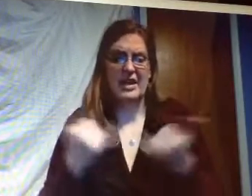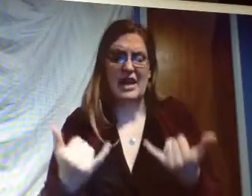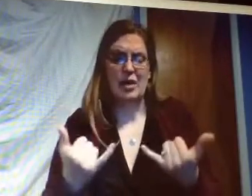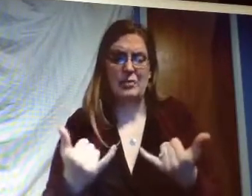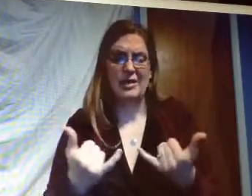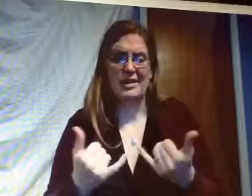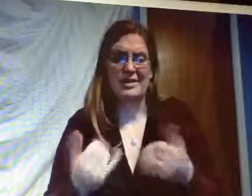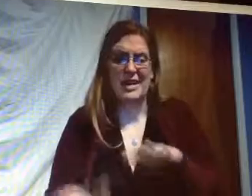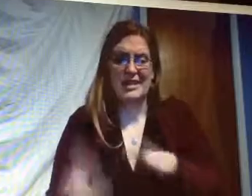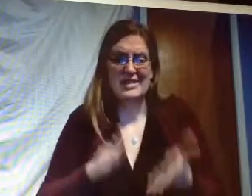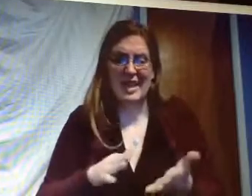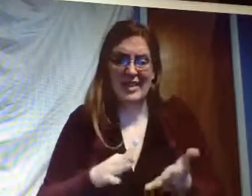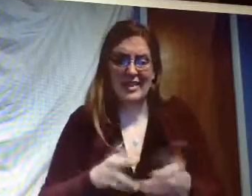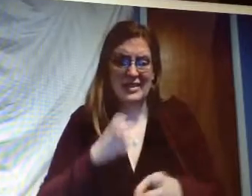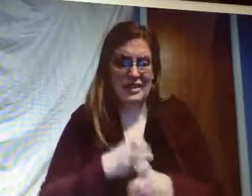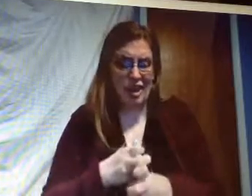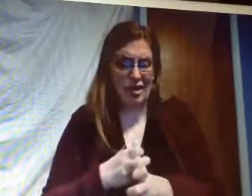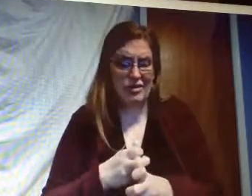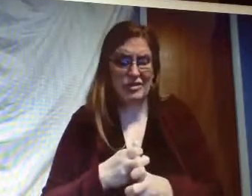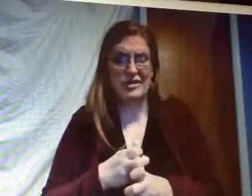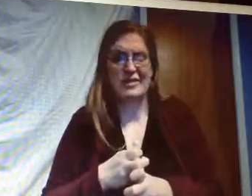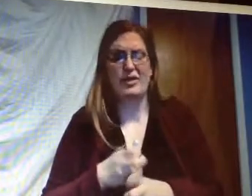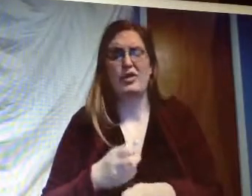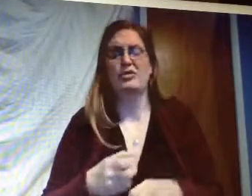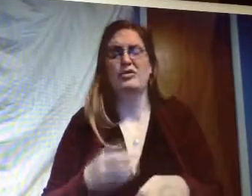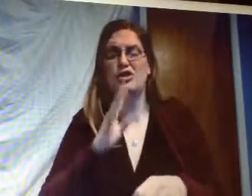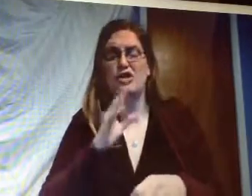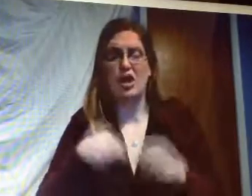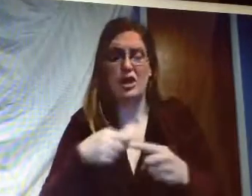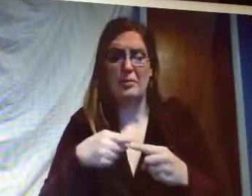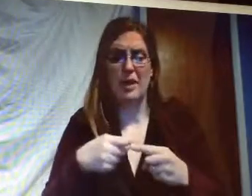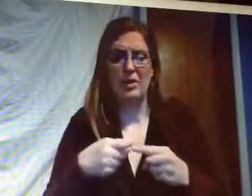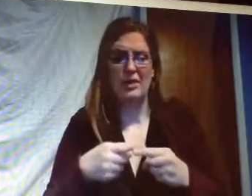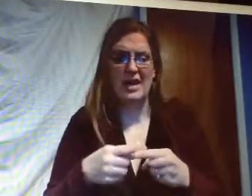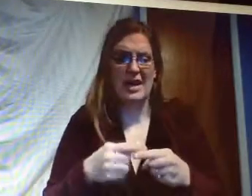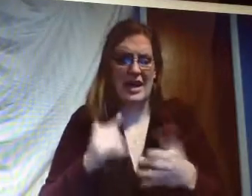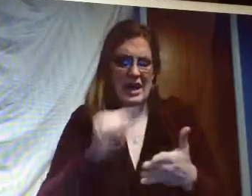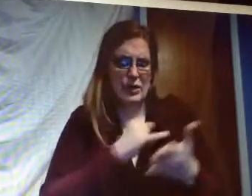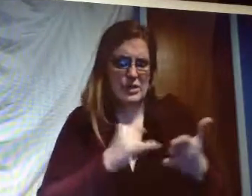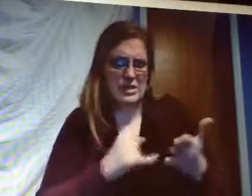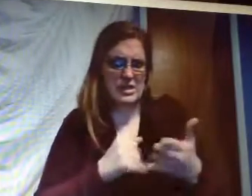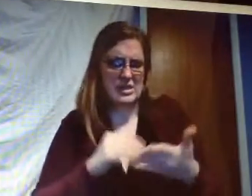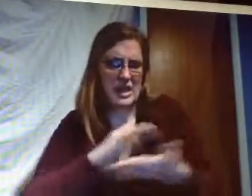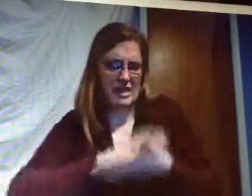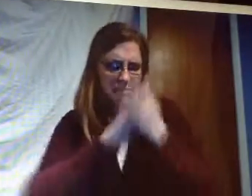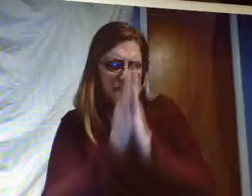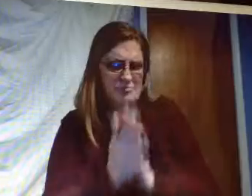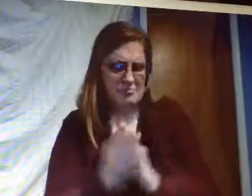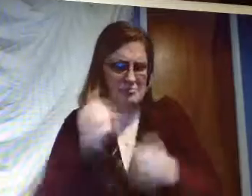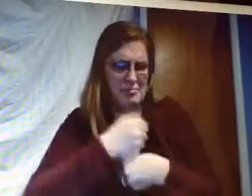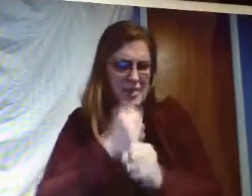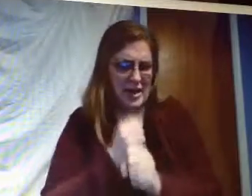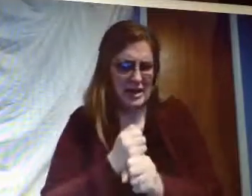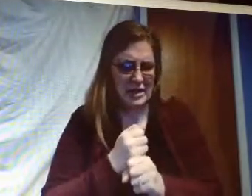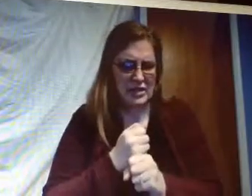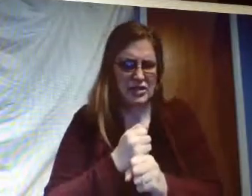of Venice now talking about death is hard people to talk about but it was designed to become